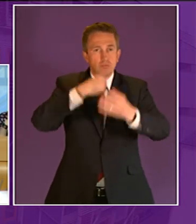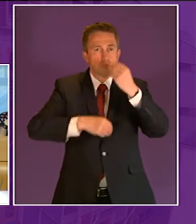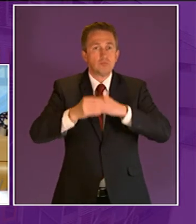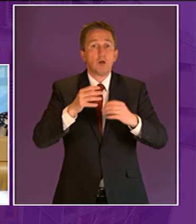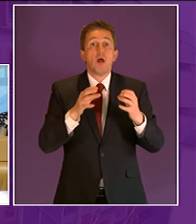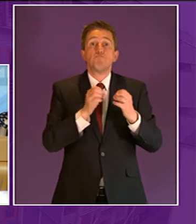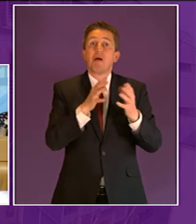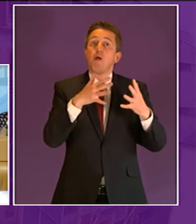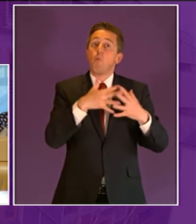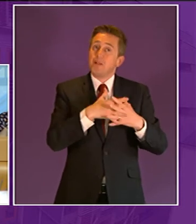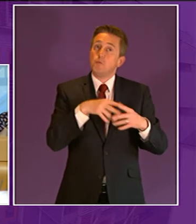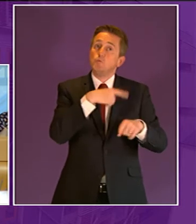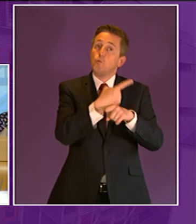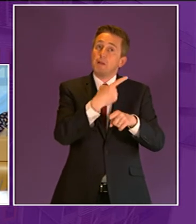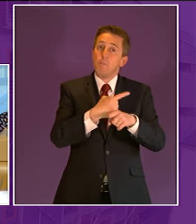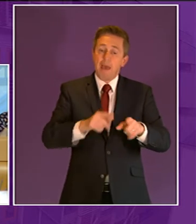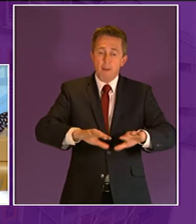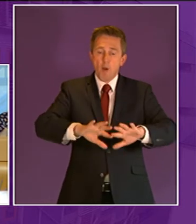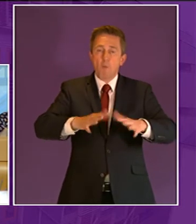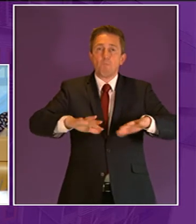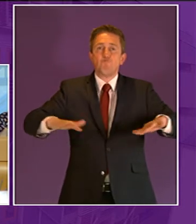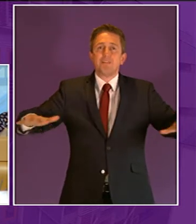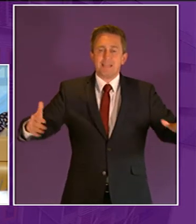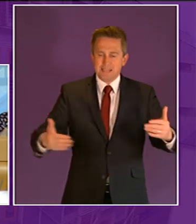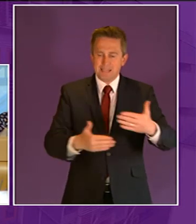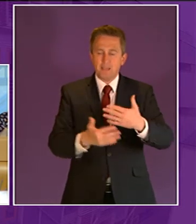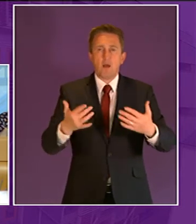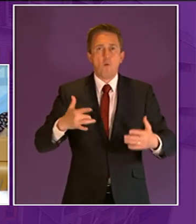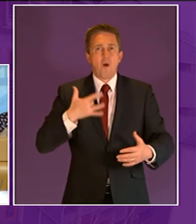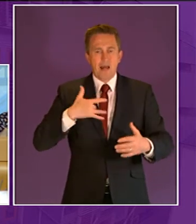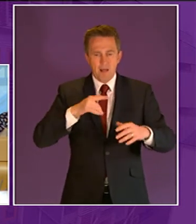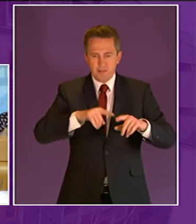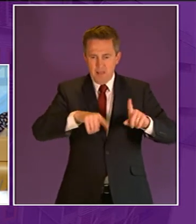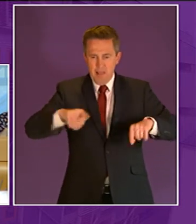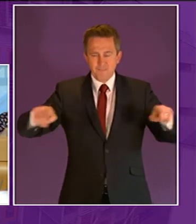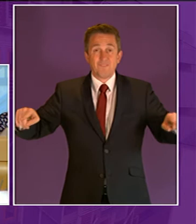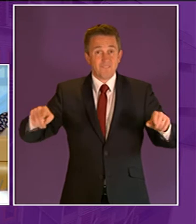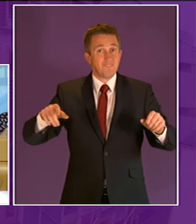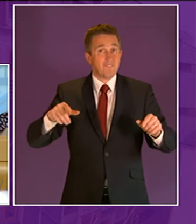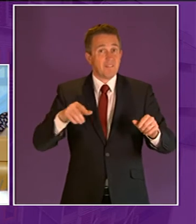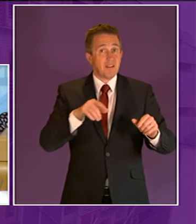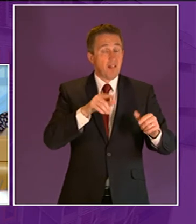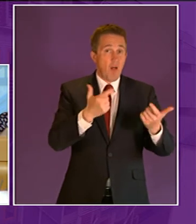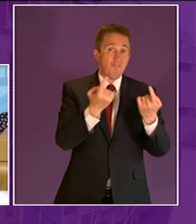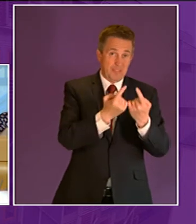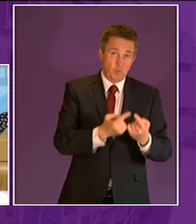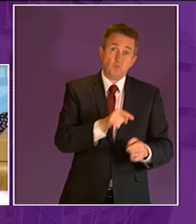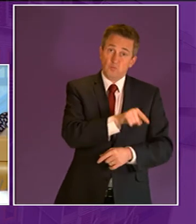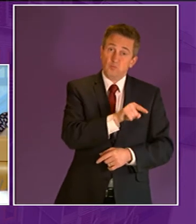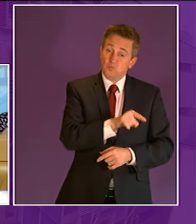started of course speaking about marine wildlife and the need to highlight some of the issues facing marine wildlife to our younger people something i also